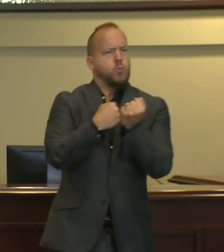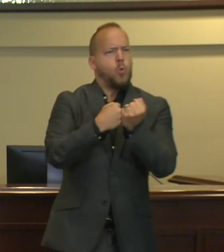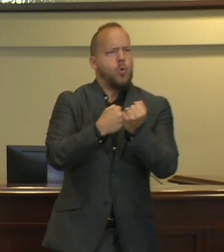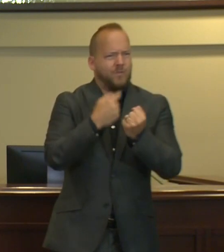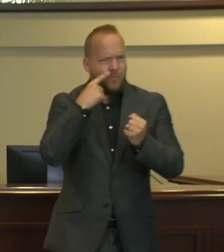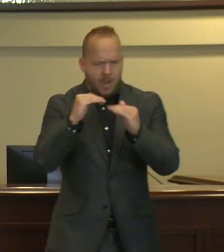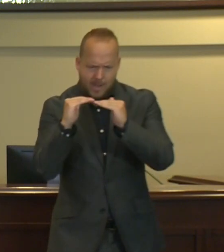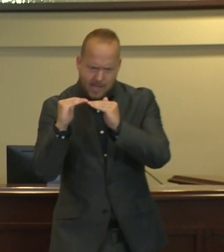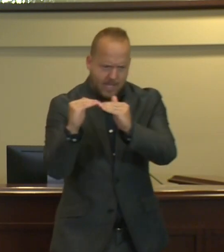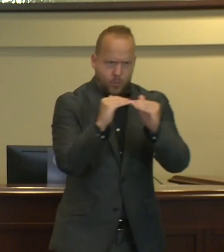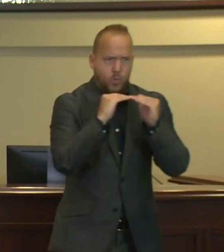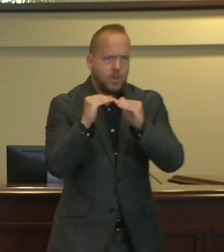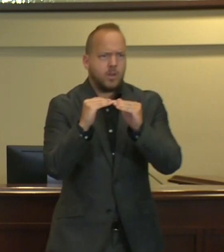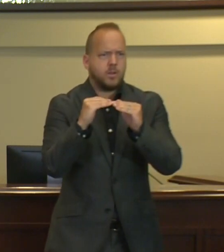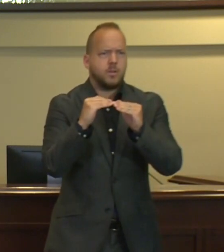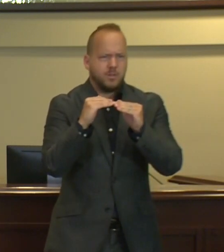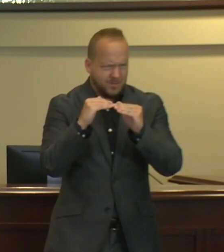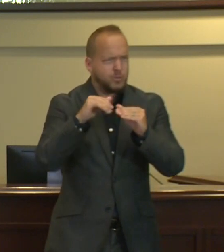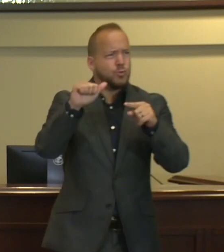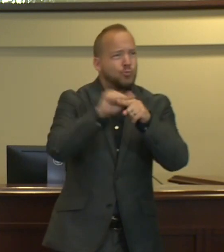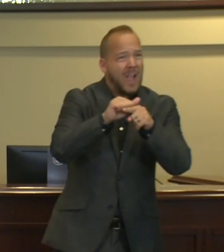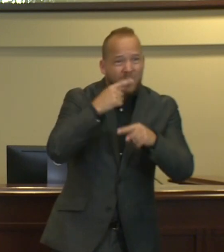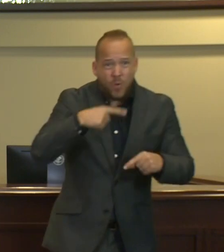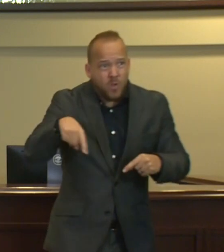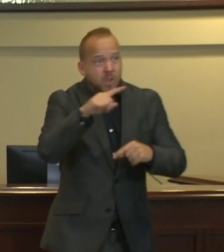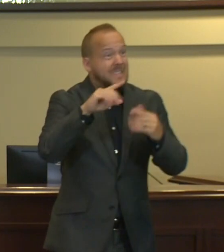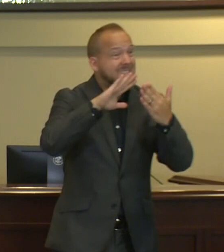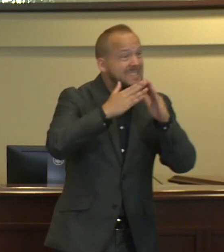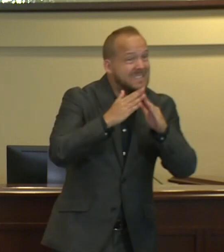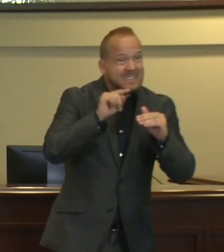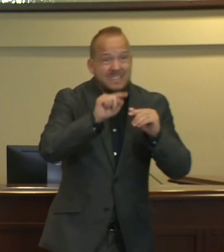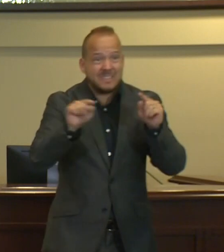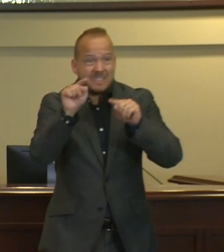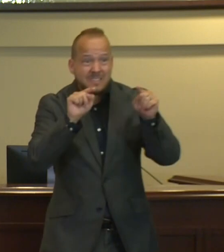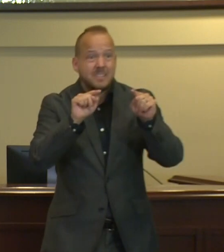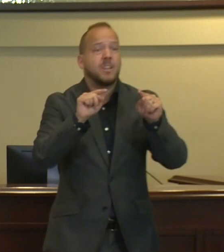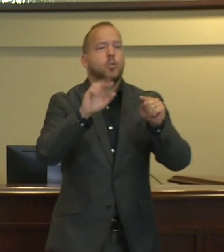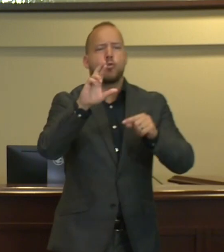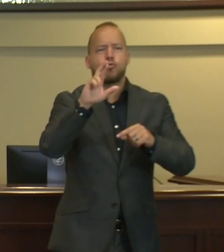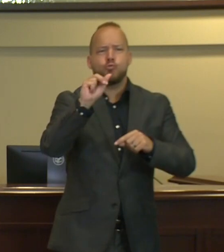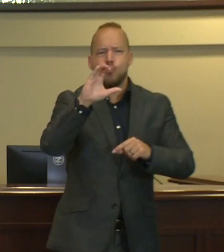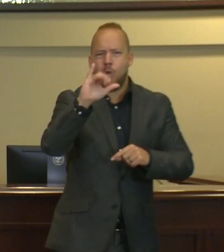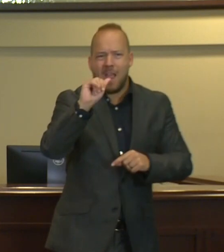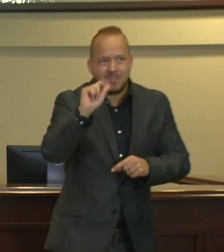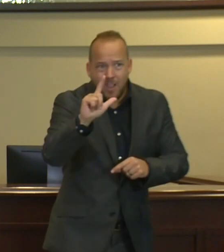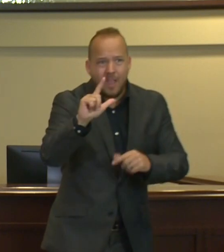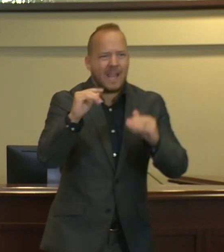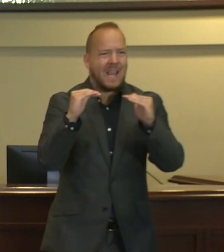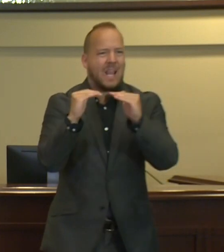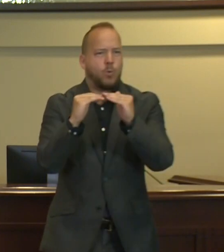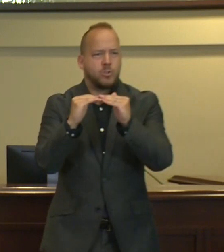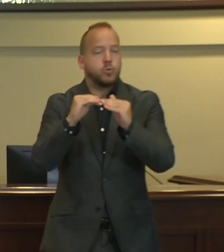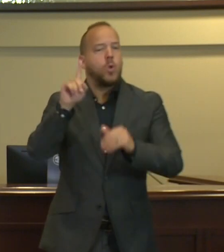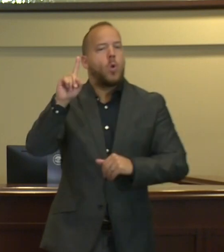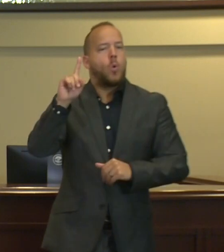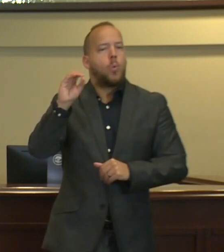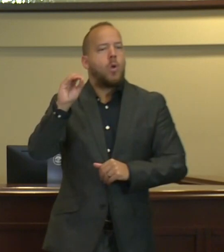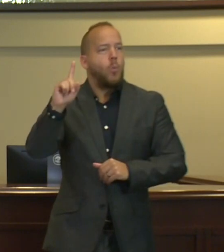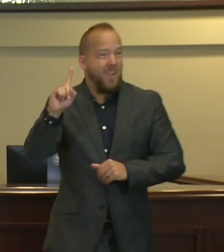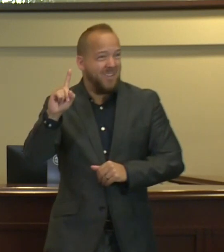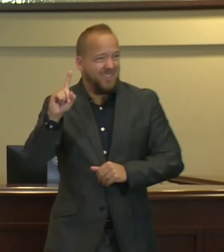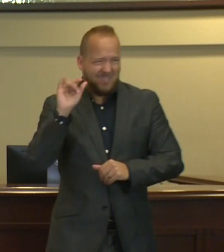training for all City employees with our Racial Equity 101. We have connection to community through various advisory bodies and committees,